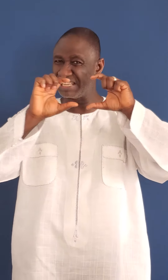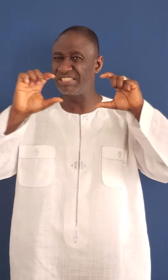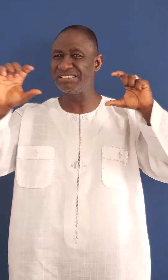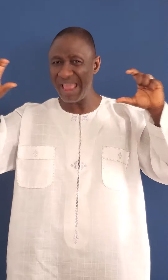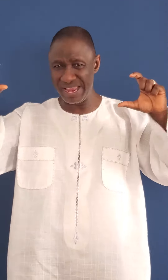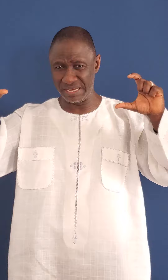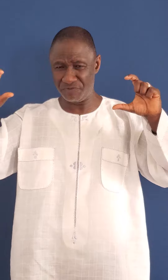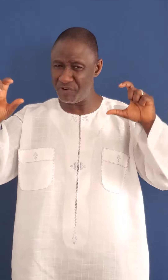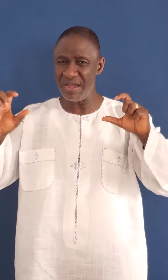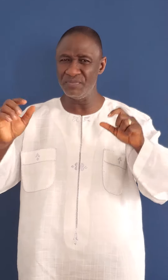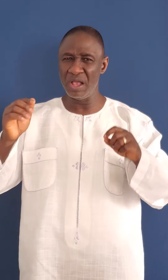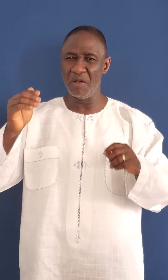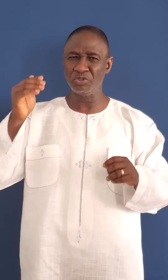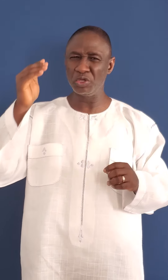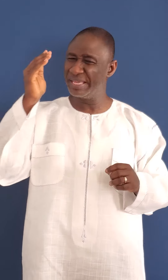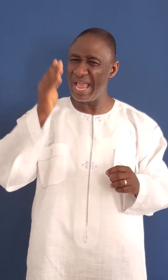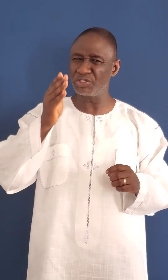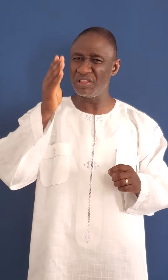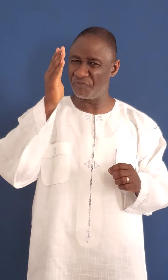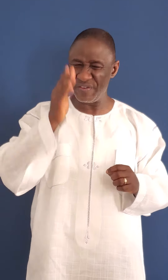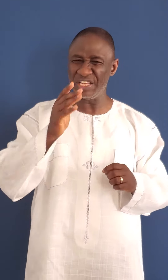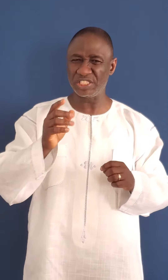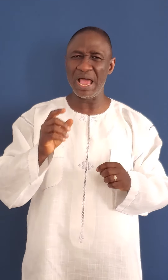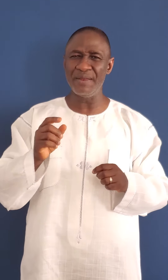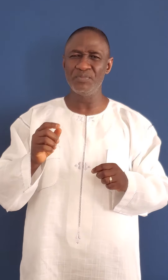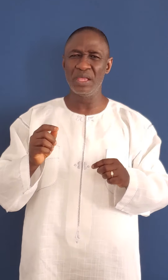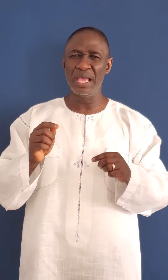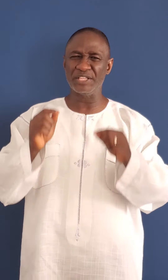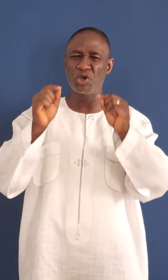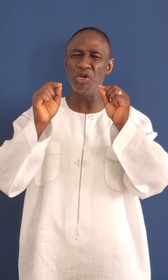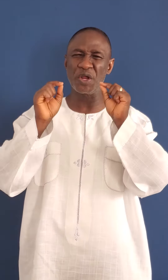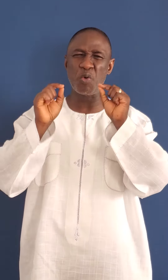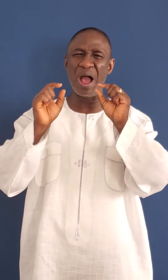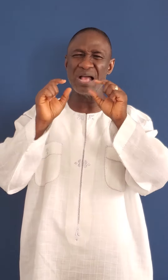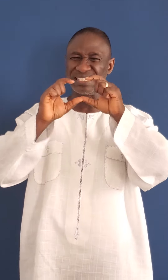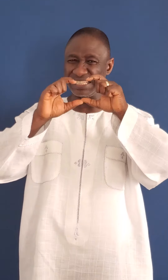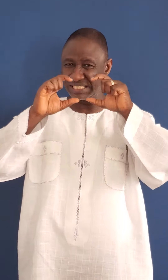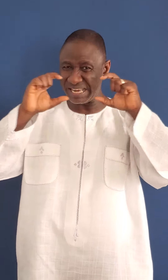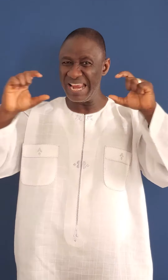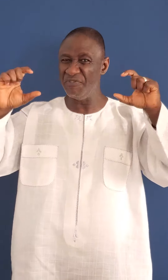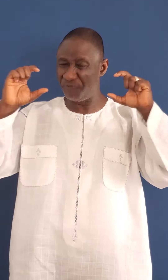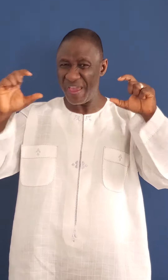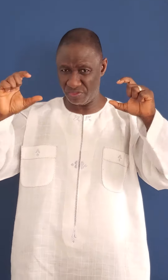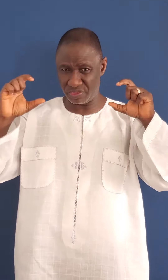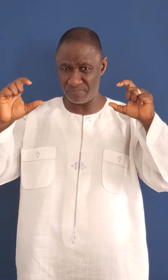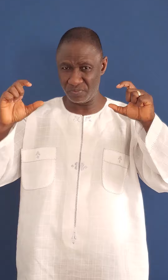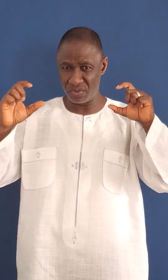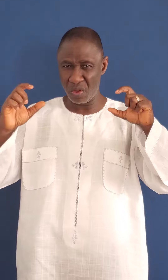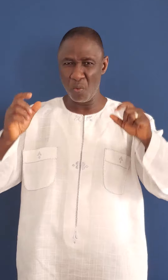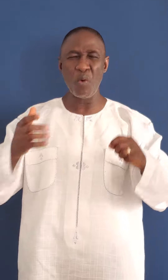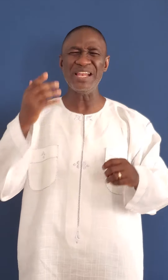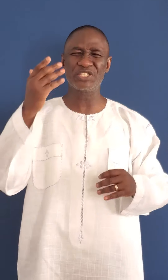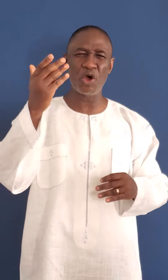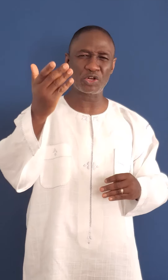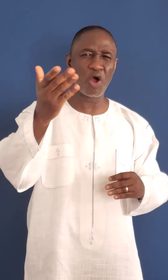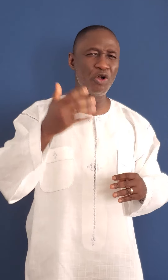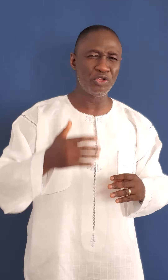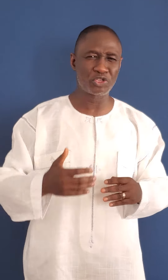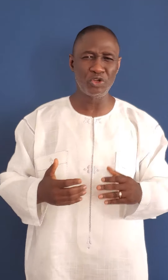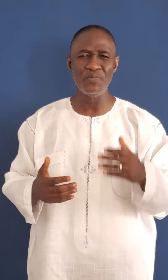sustained. Friend, to get to the finish line, it's going to require sustained faith. What has God called you to do?